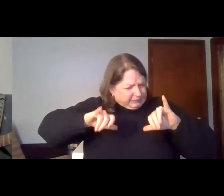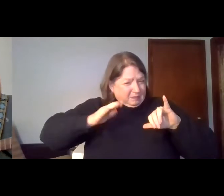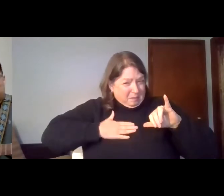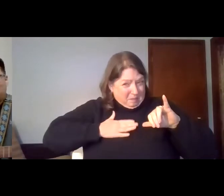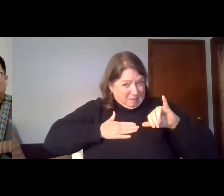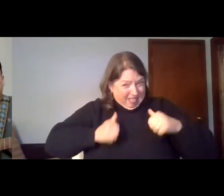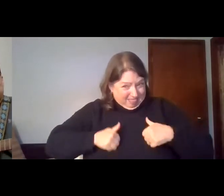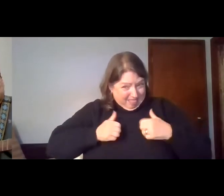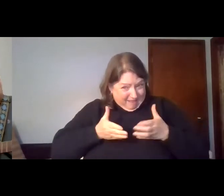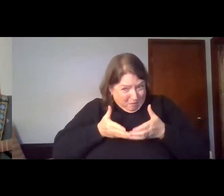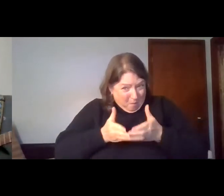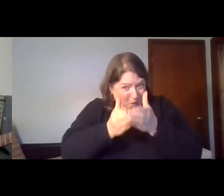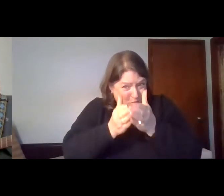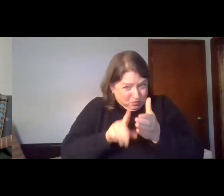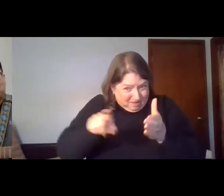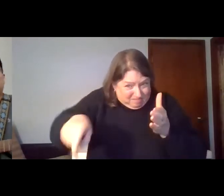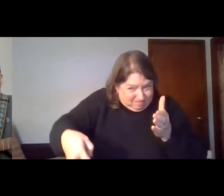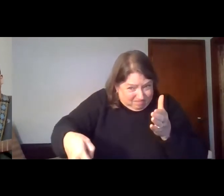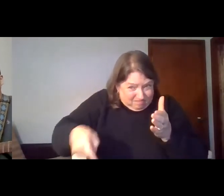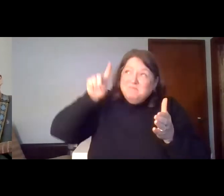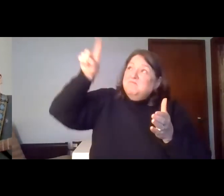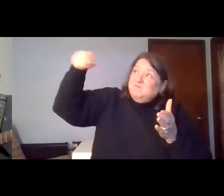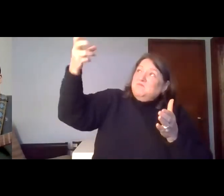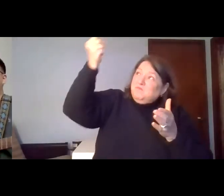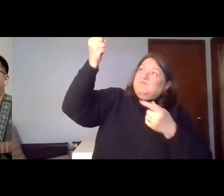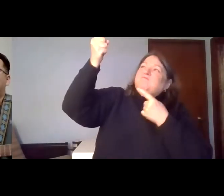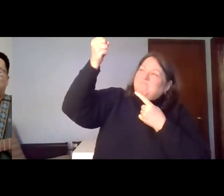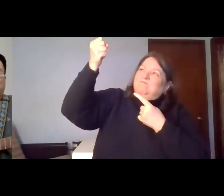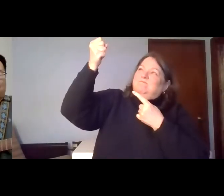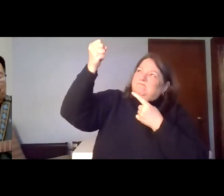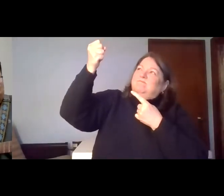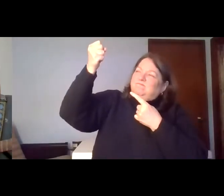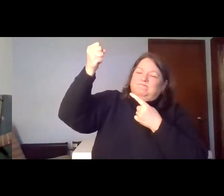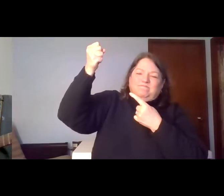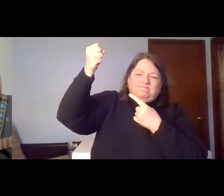my anchor holds within the veil.